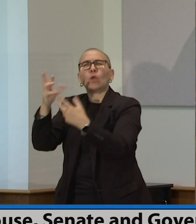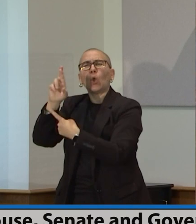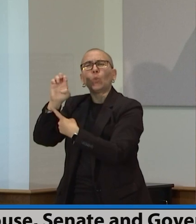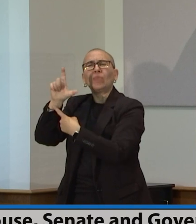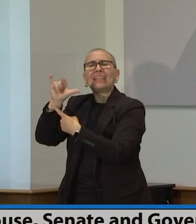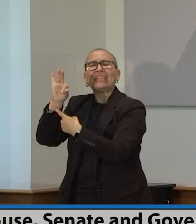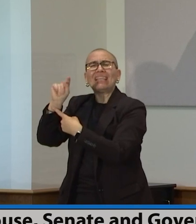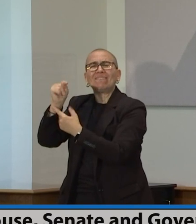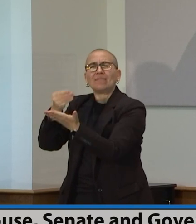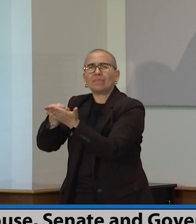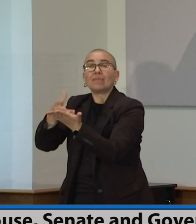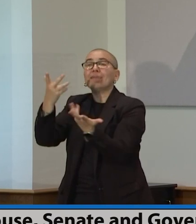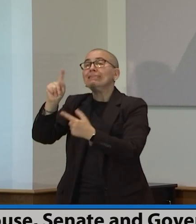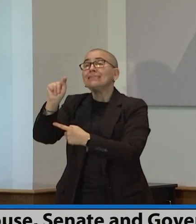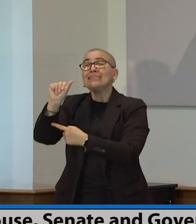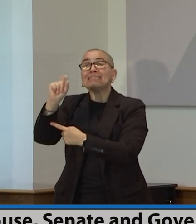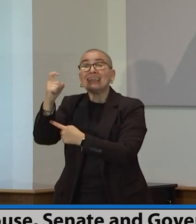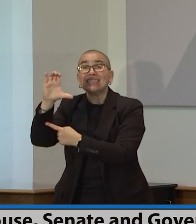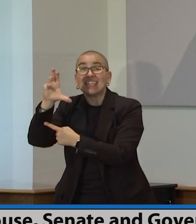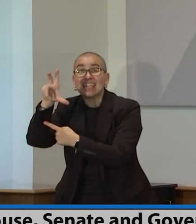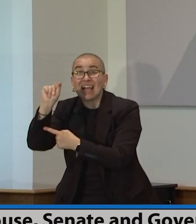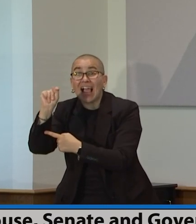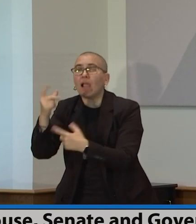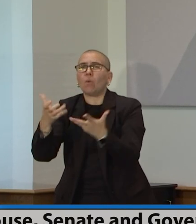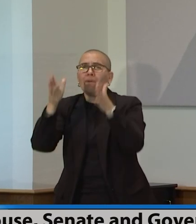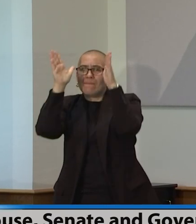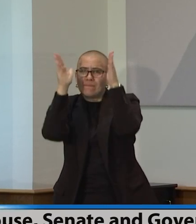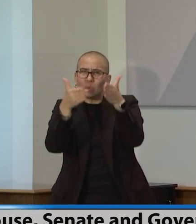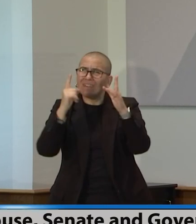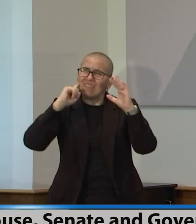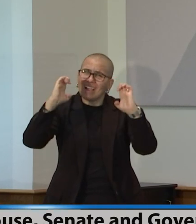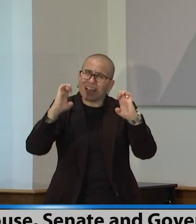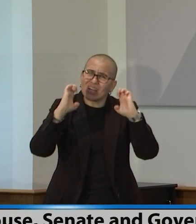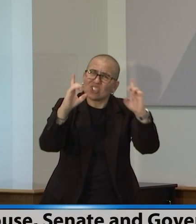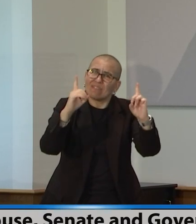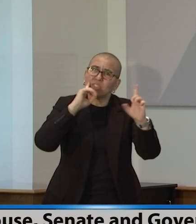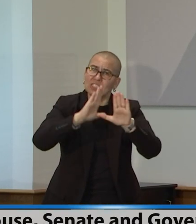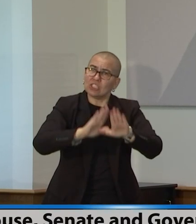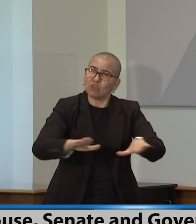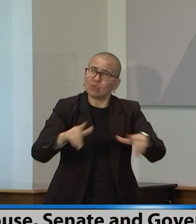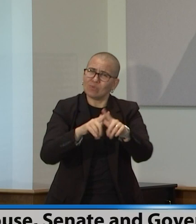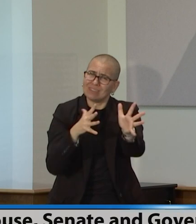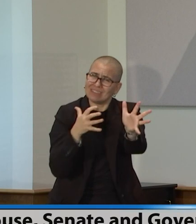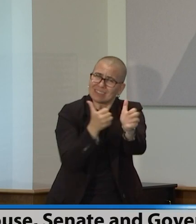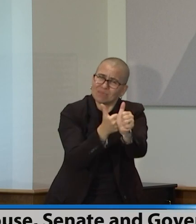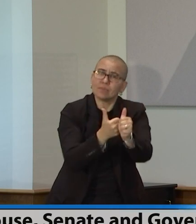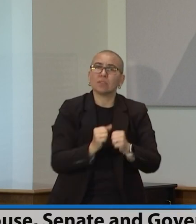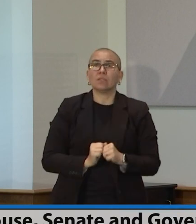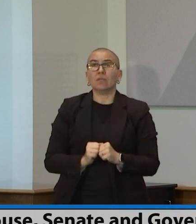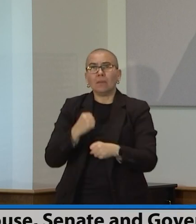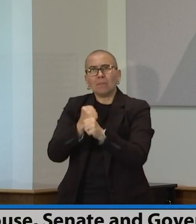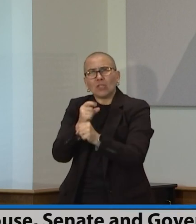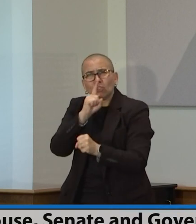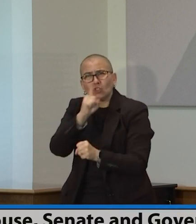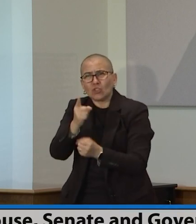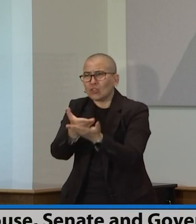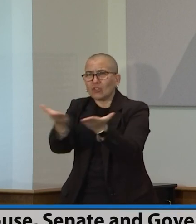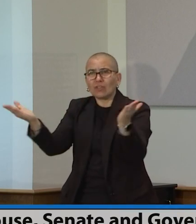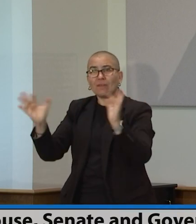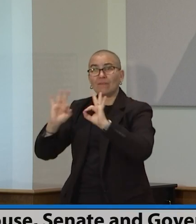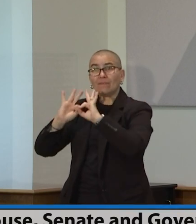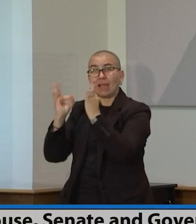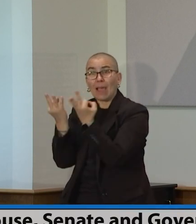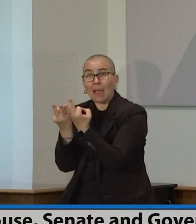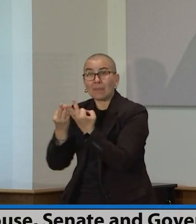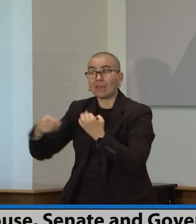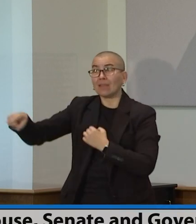making sure that the relief dollars they got, they're able to use for exactly what it was meant to recovery from COVID. We know that COVID did